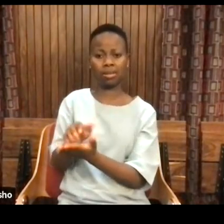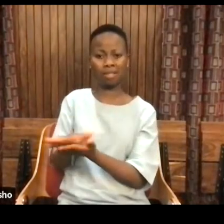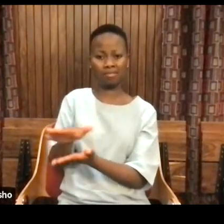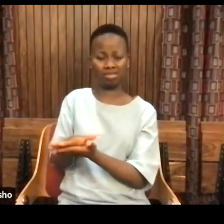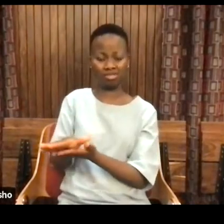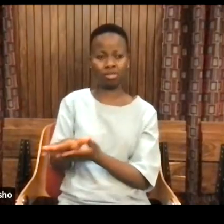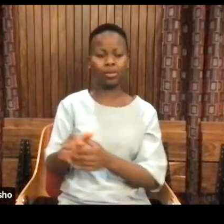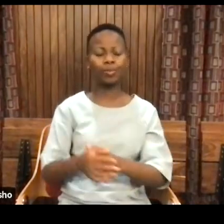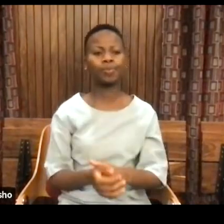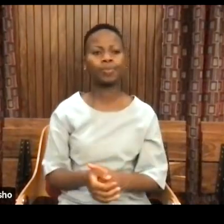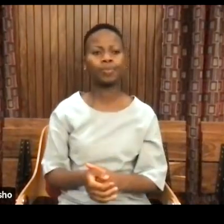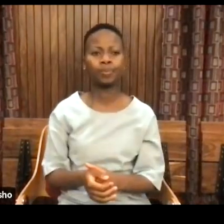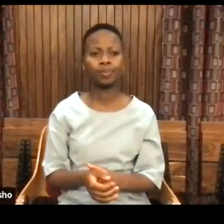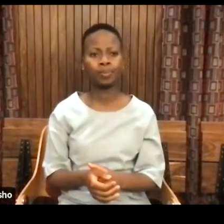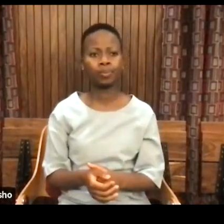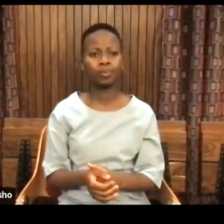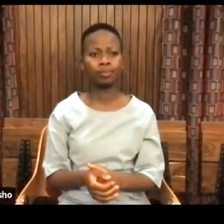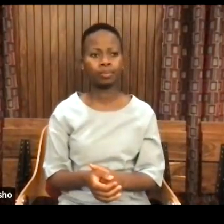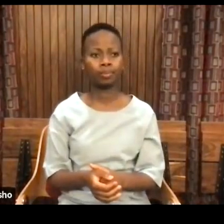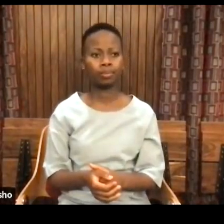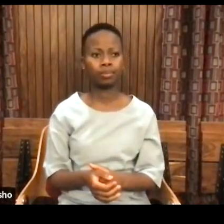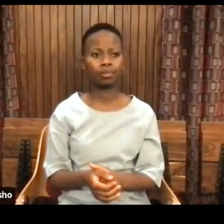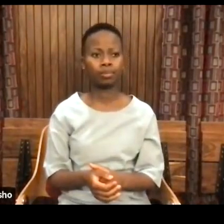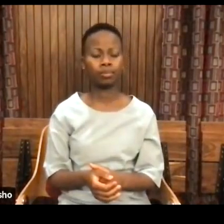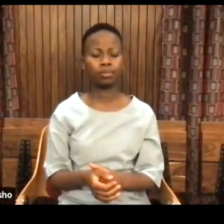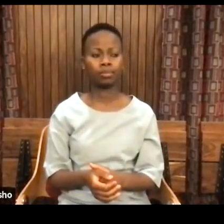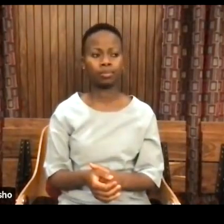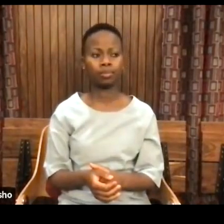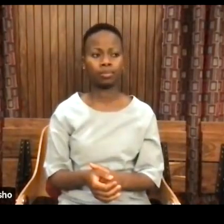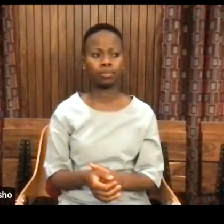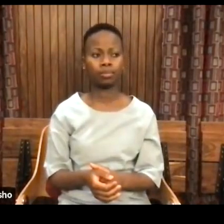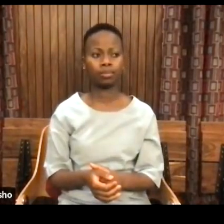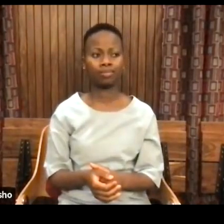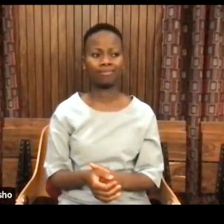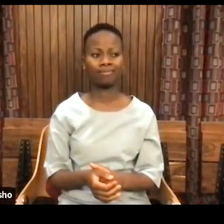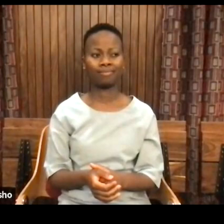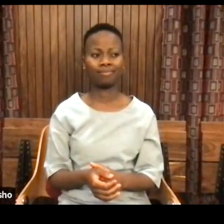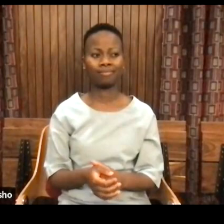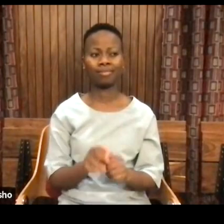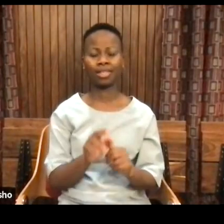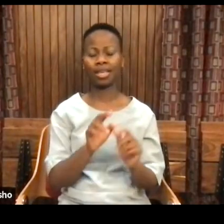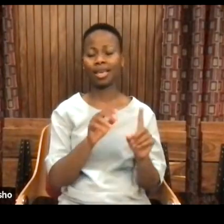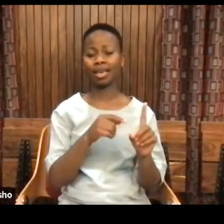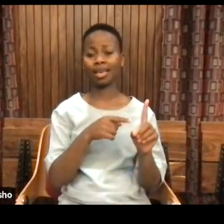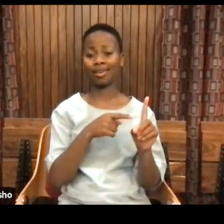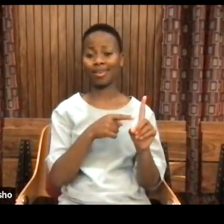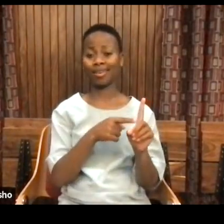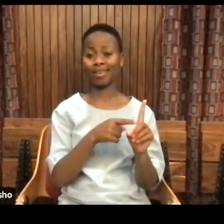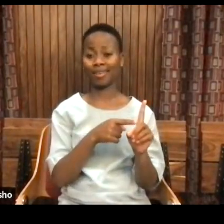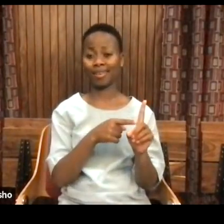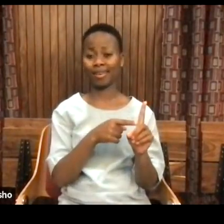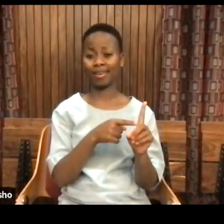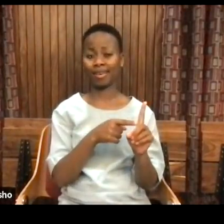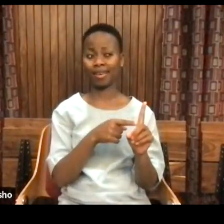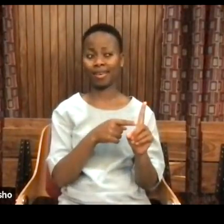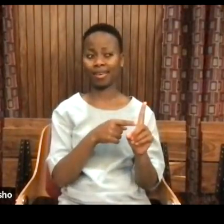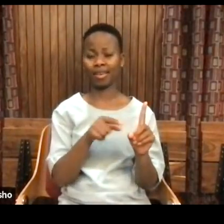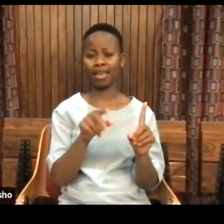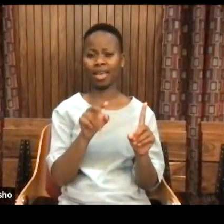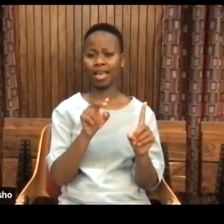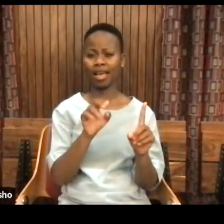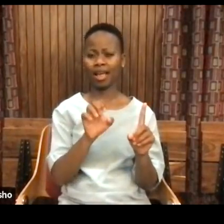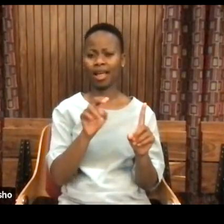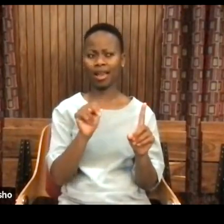And then there's not for an end, no. Prof. Past Malpo and